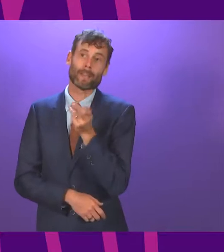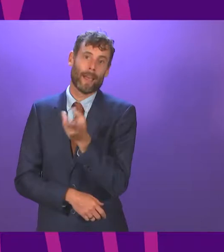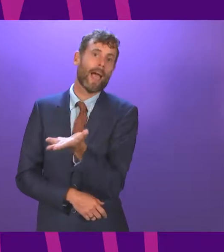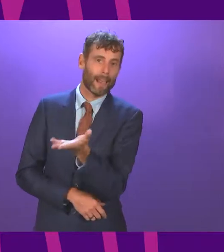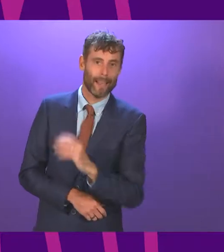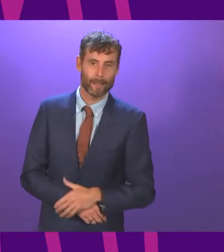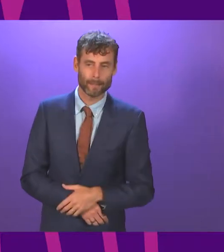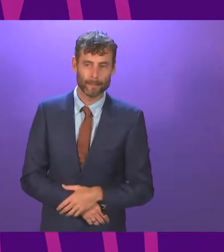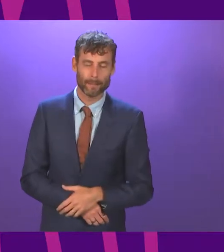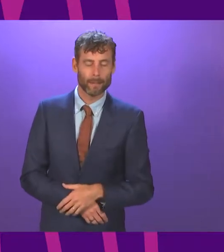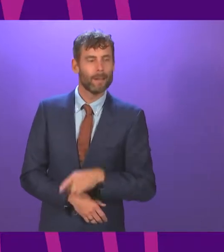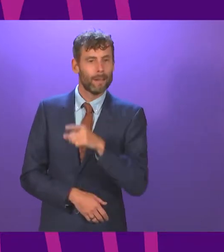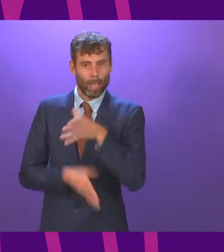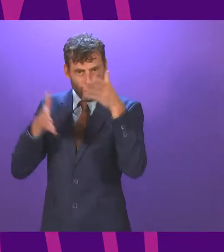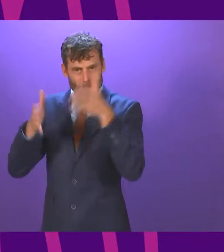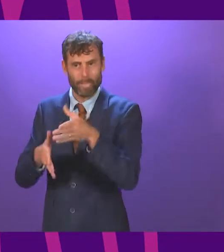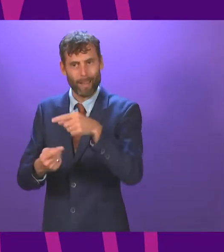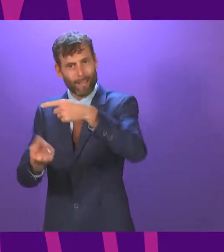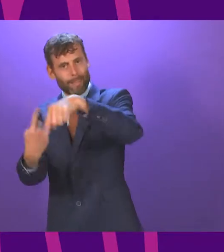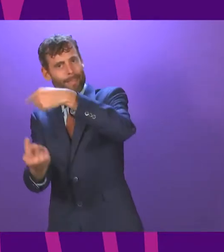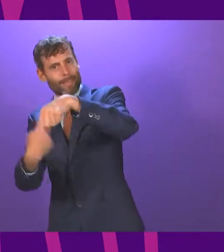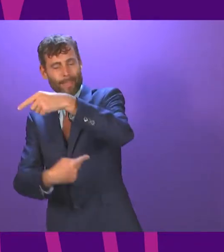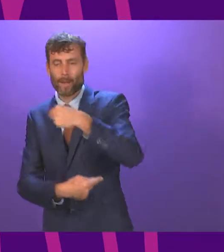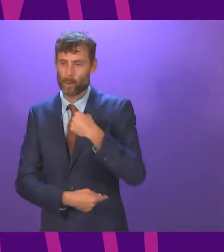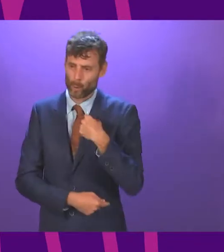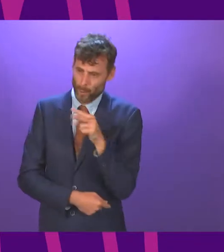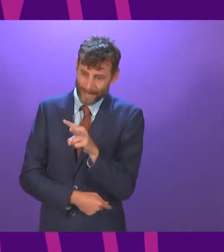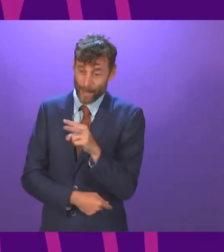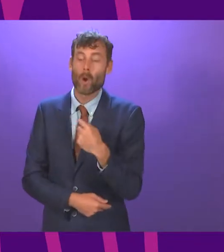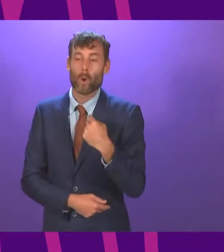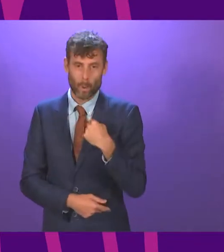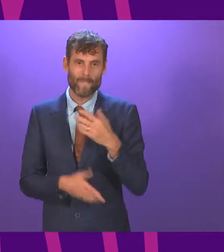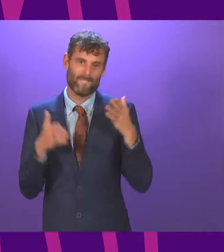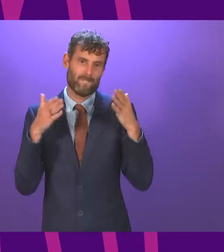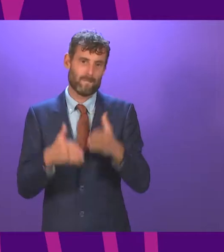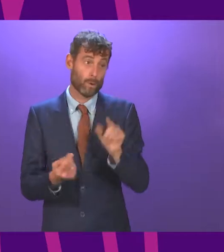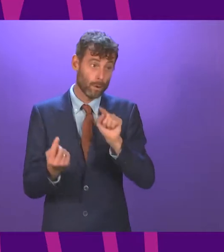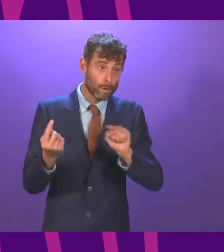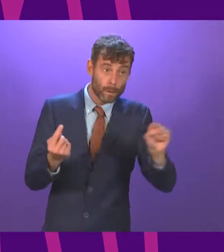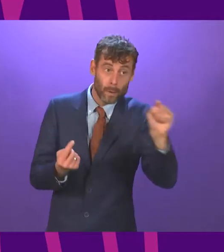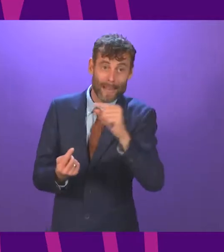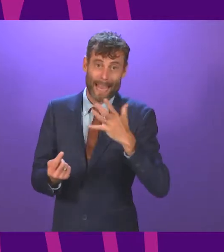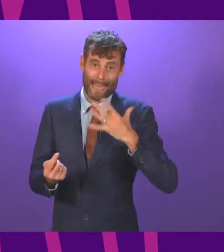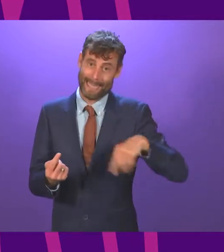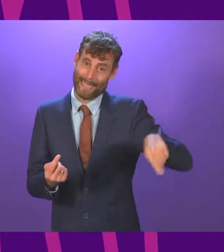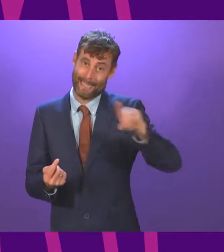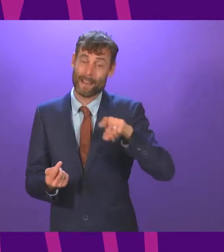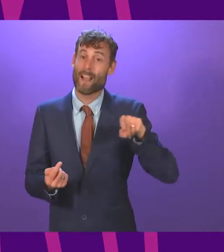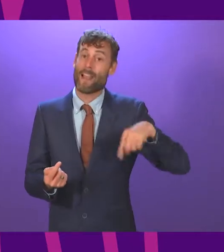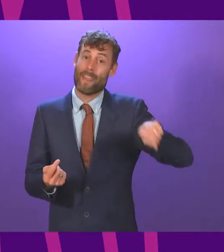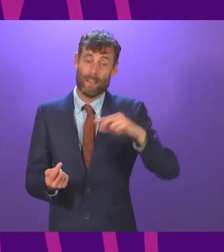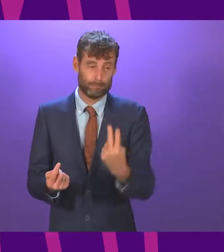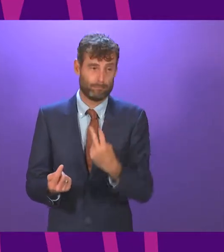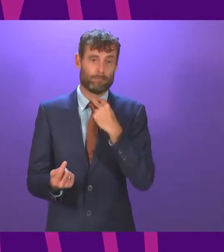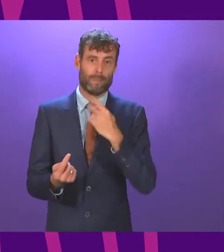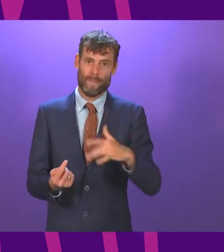benches will focus on speaking up for our communities who are being so badly let down by this government. I support the motion in Anna Sour's